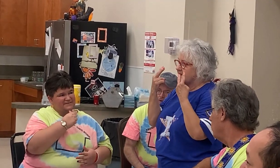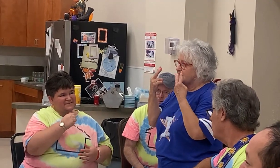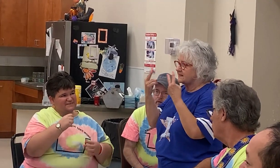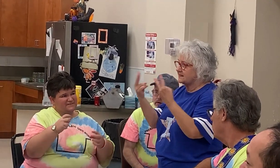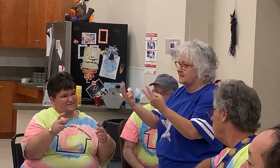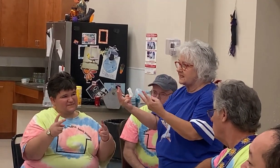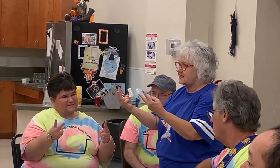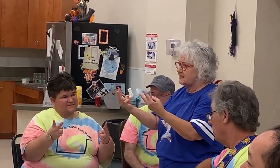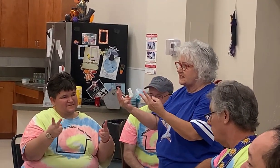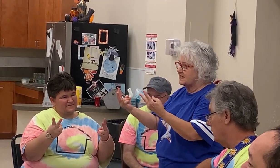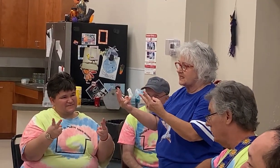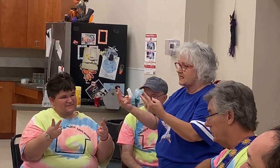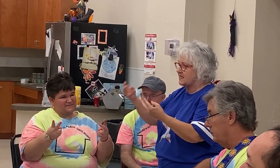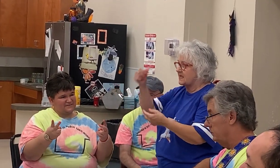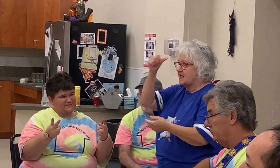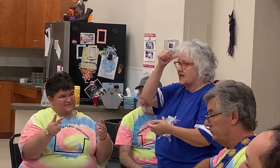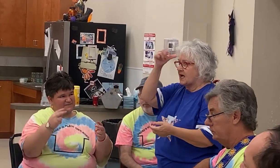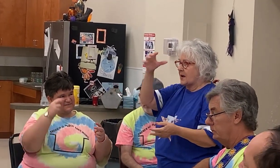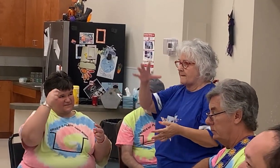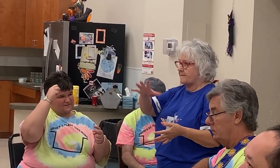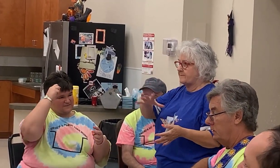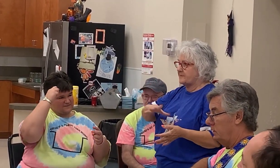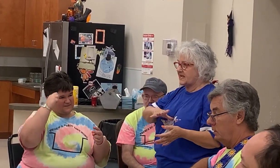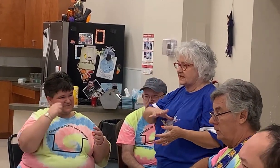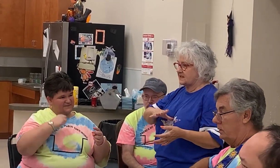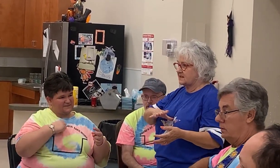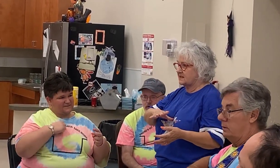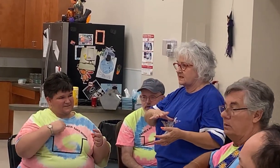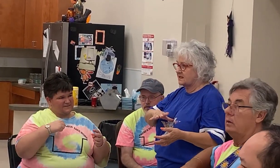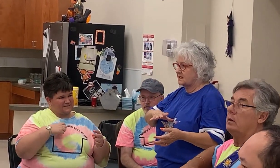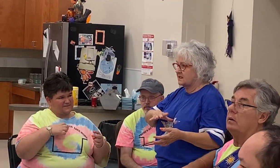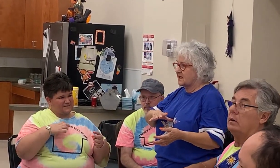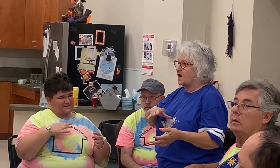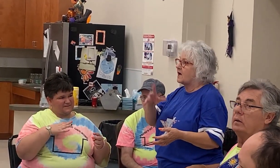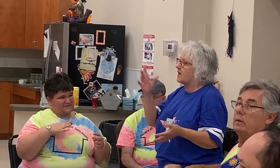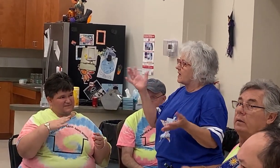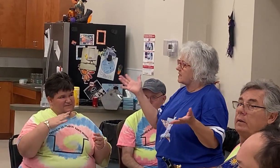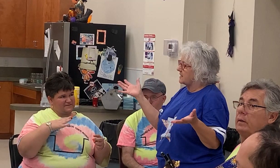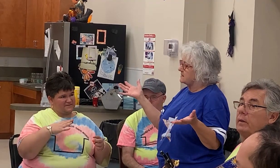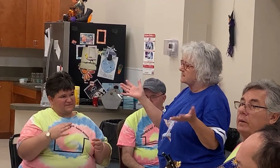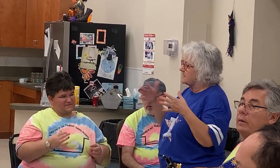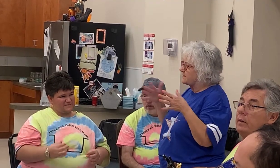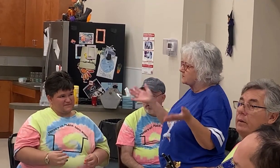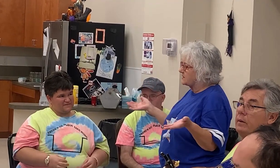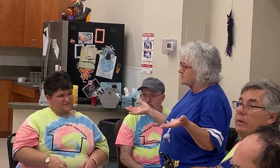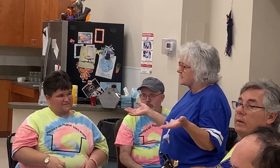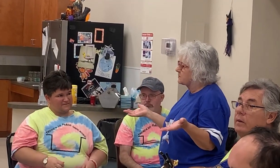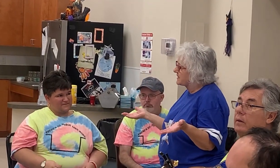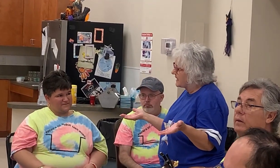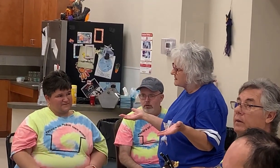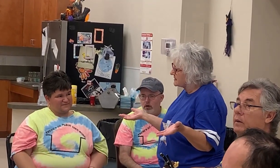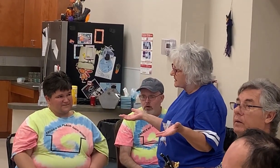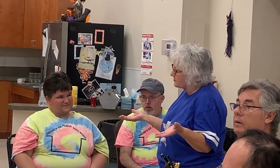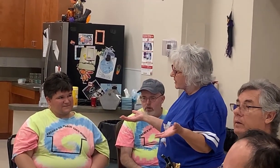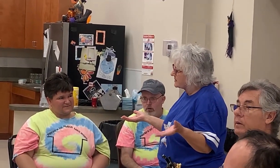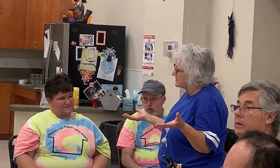Not... Have a... Can't... Make... Ever. It's not that we don't see what we can't see. Right? I